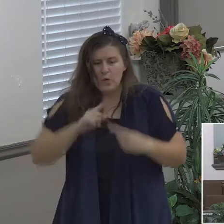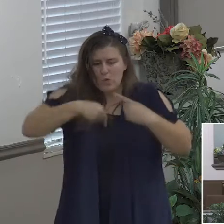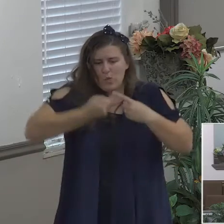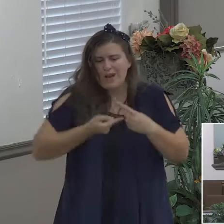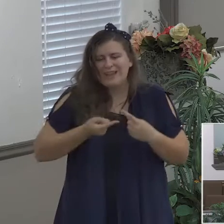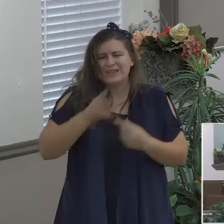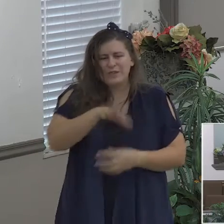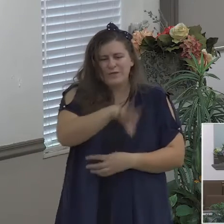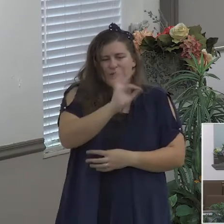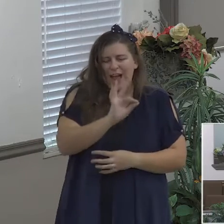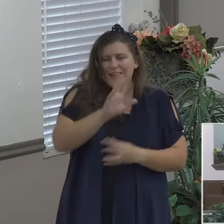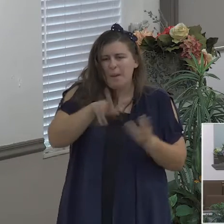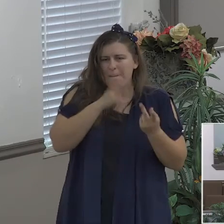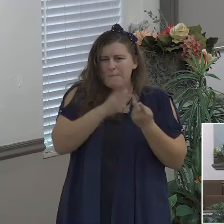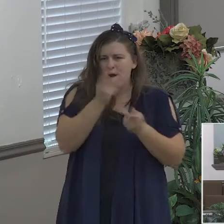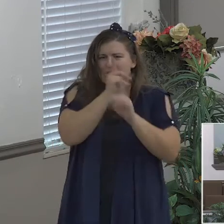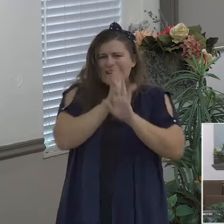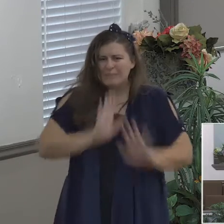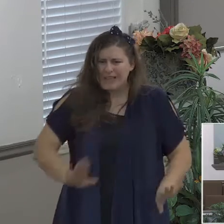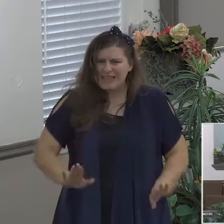that's not what it's talking about